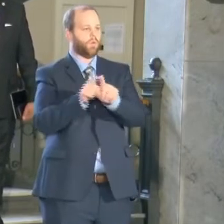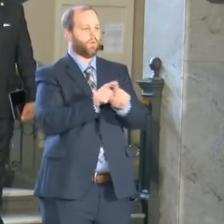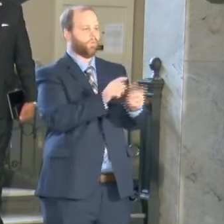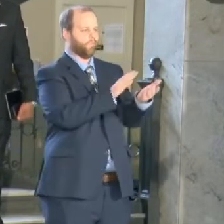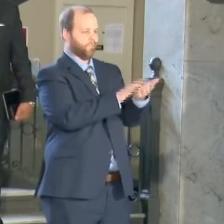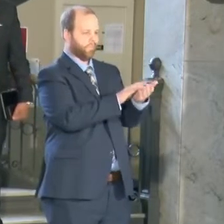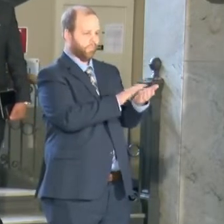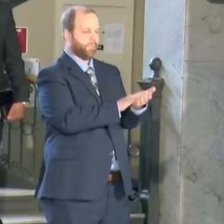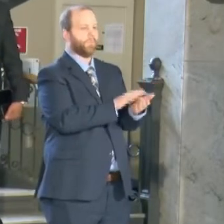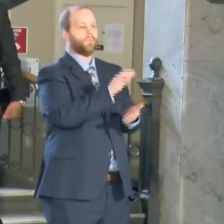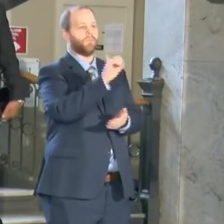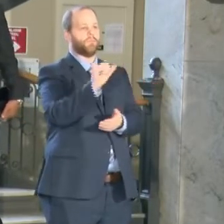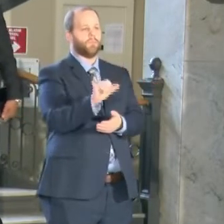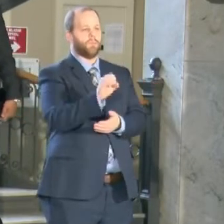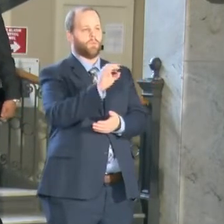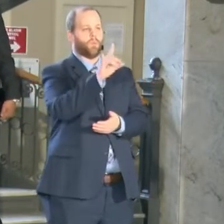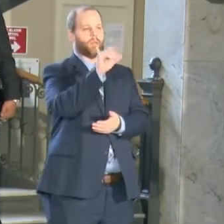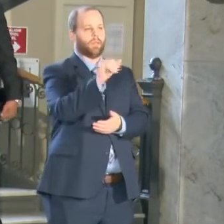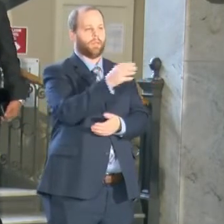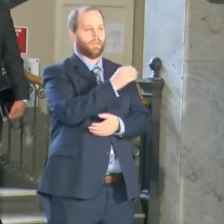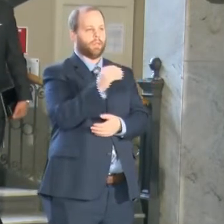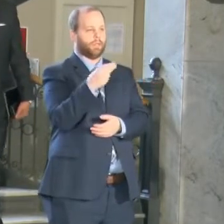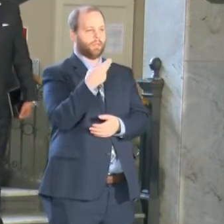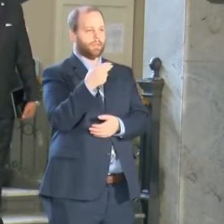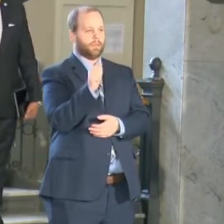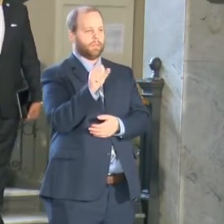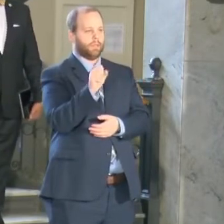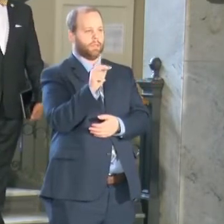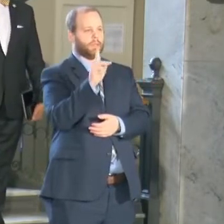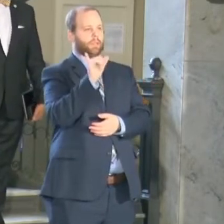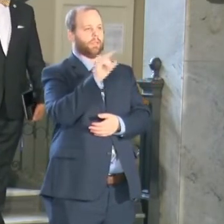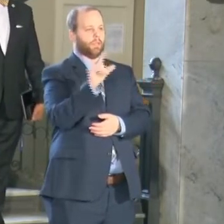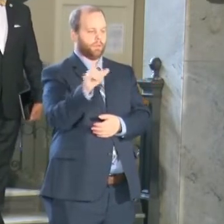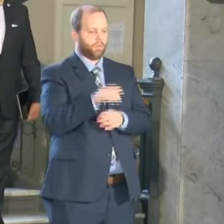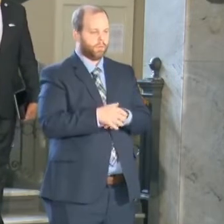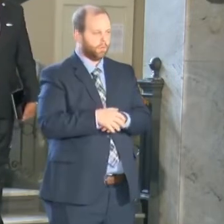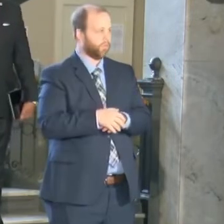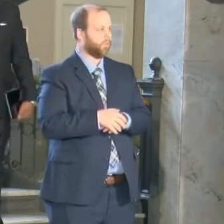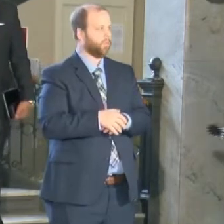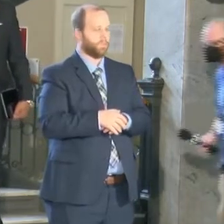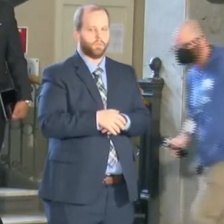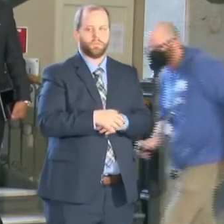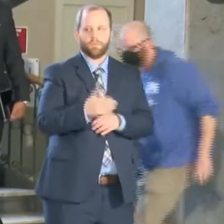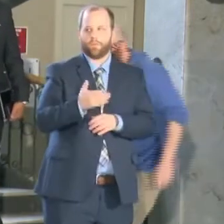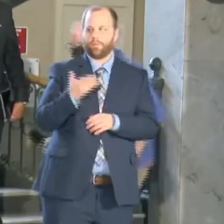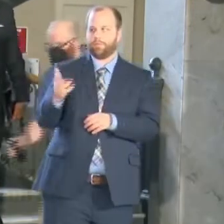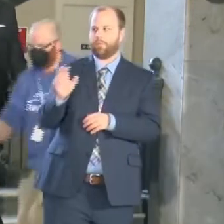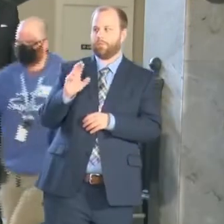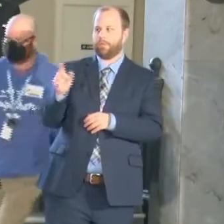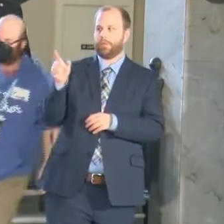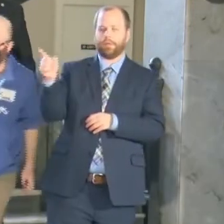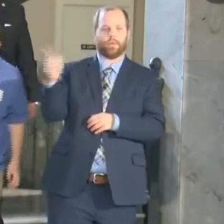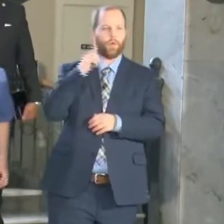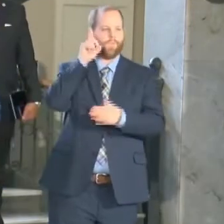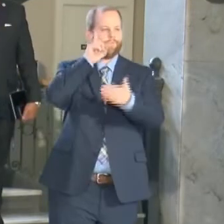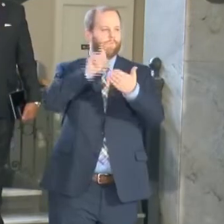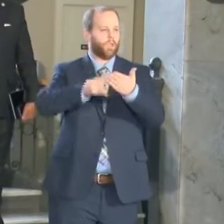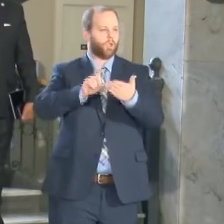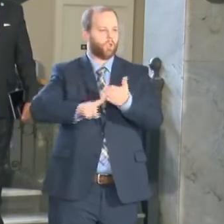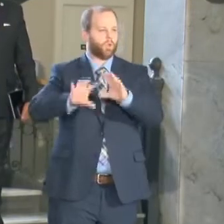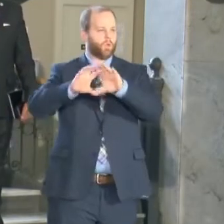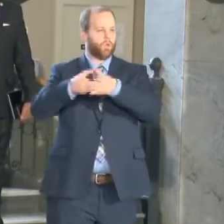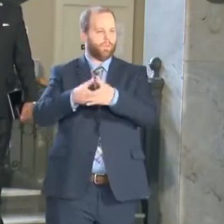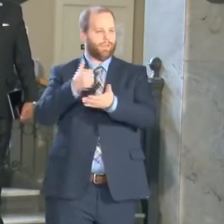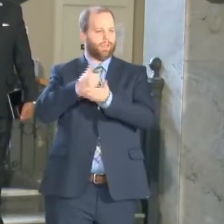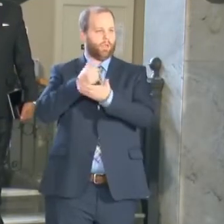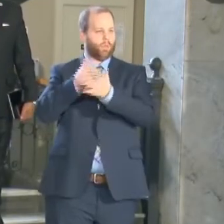and Haskins who do a phenomenal job. Chief Bully leads. He's over here to the right, leaves our investigative unit who helps with that